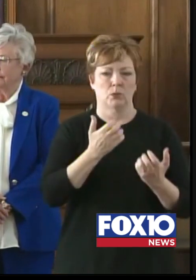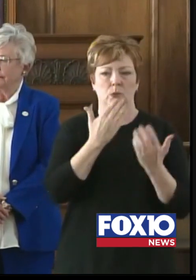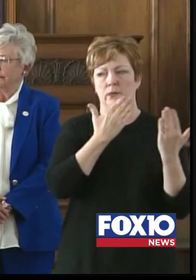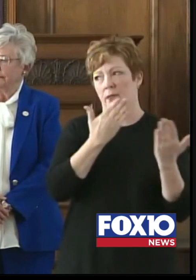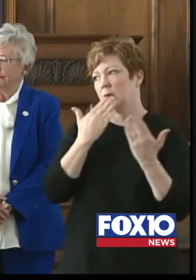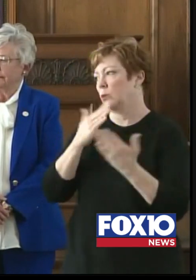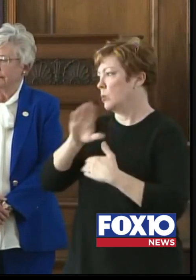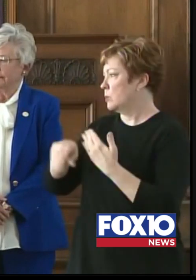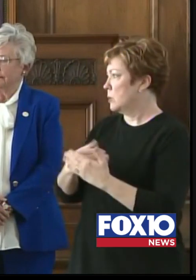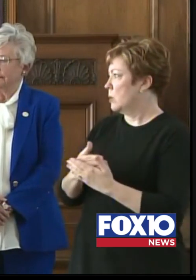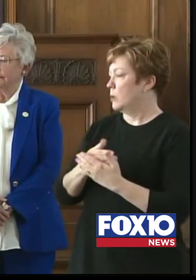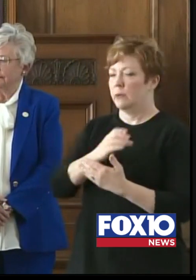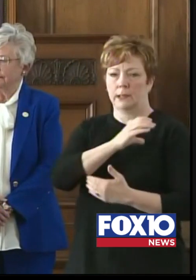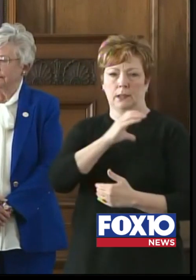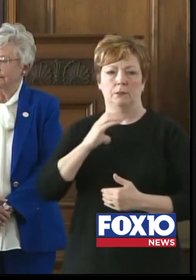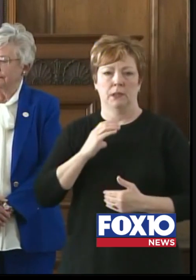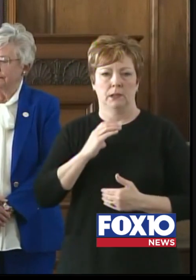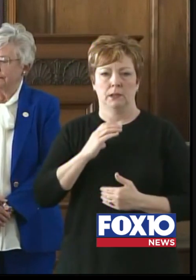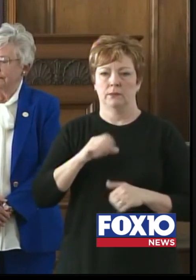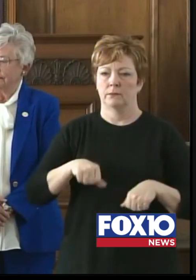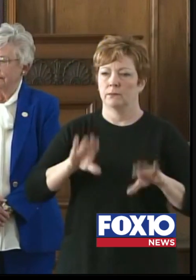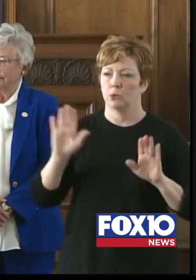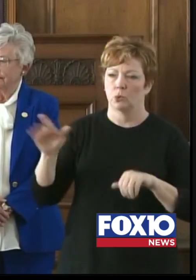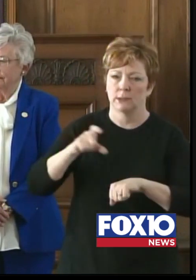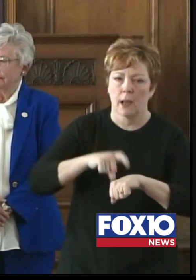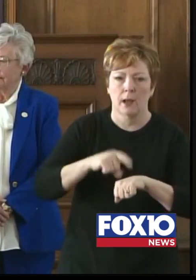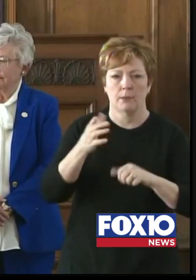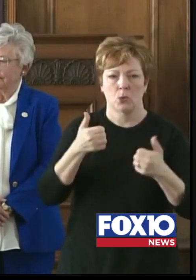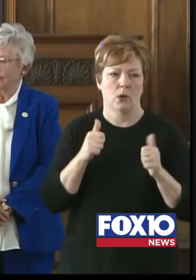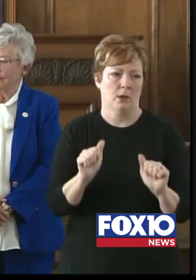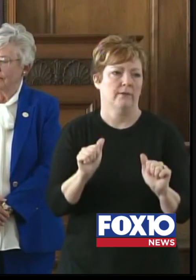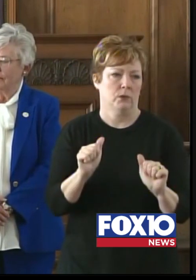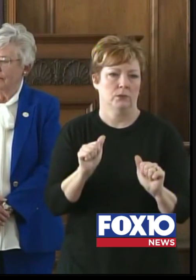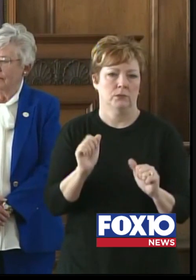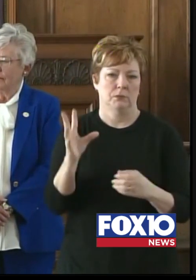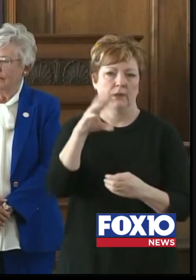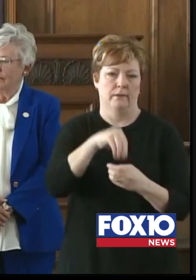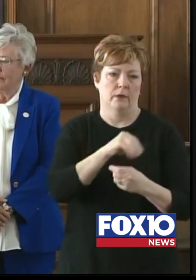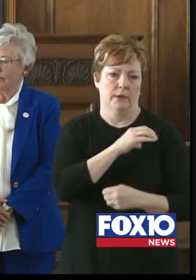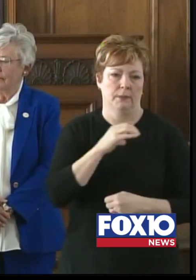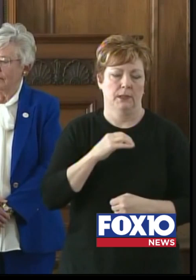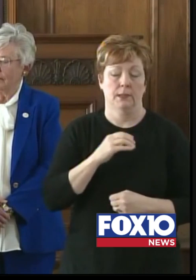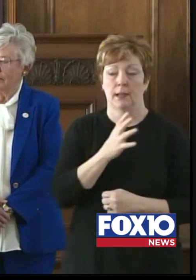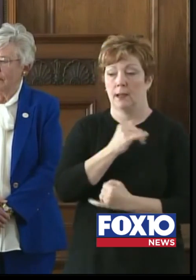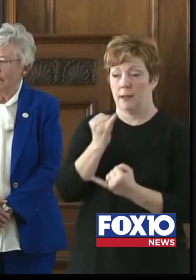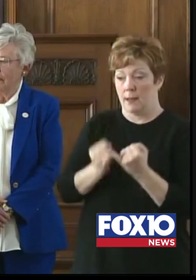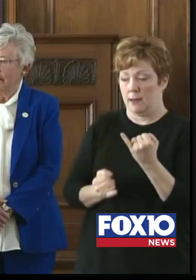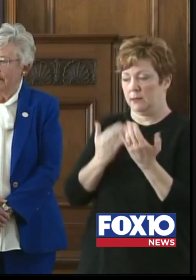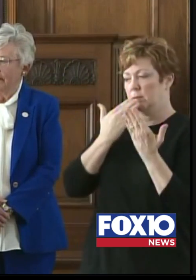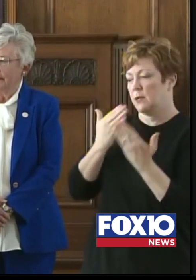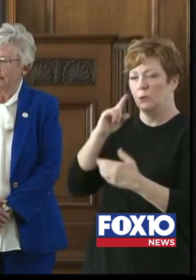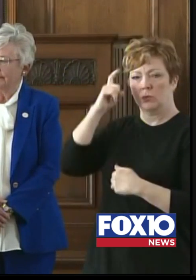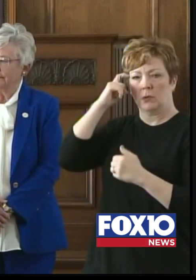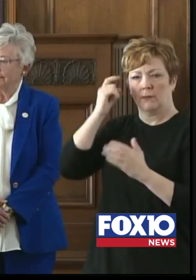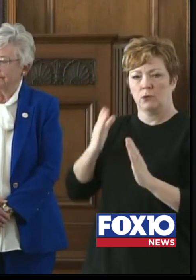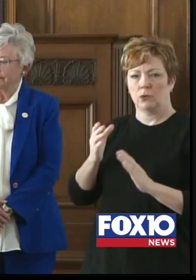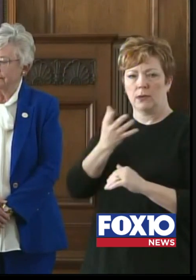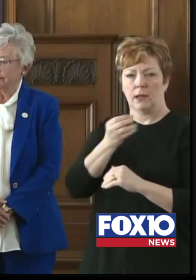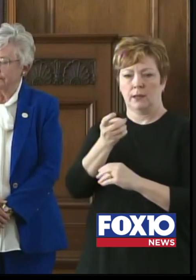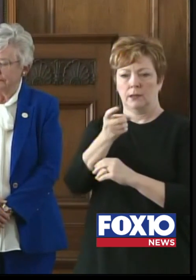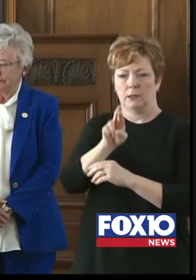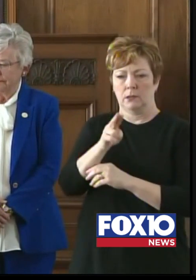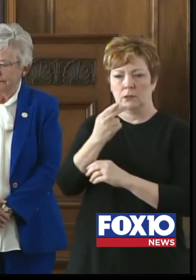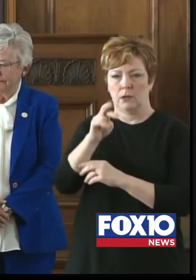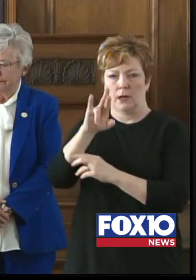the committee for their time and effort that they put into this. And lastly, Governor, want to thank you and Dr. Harris for your leadership throughout